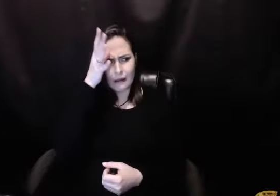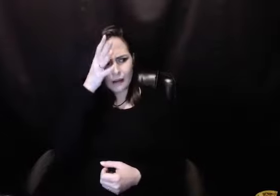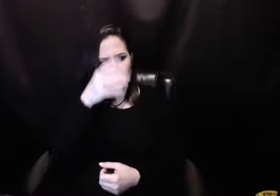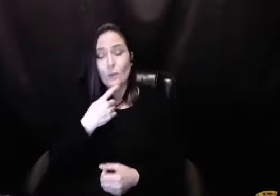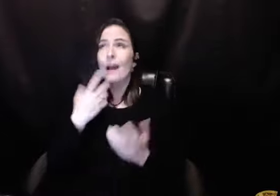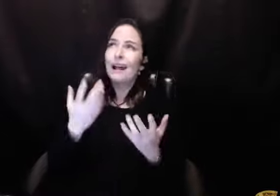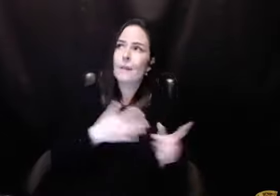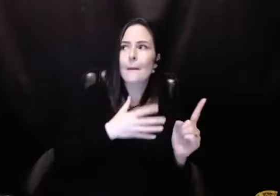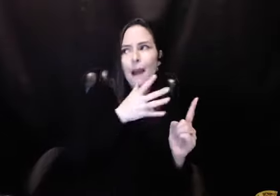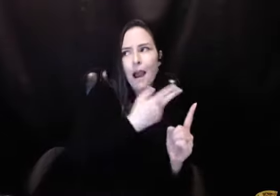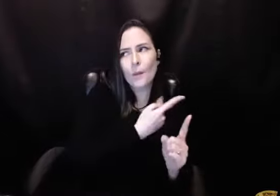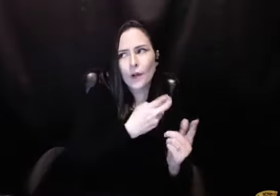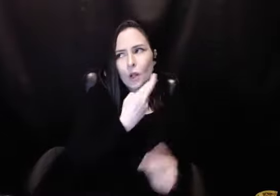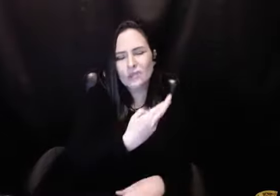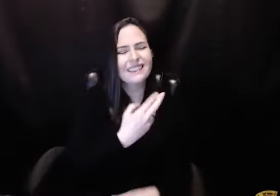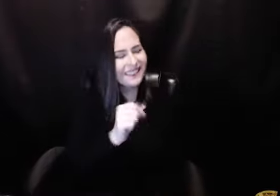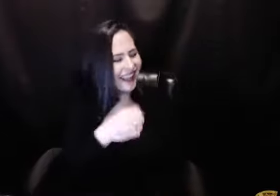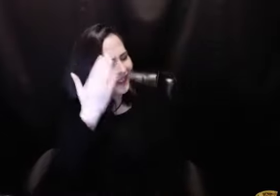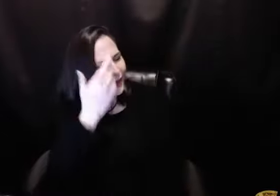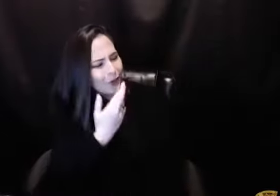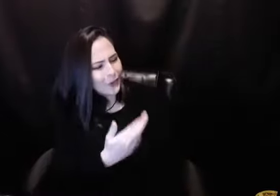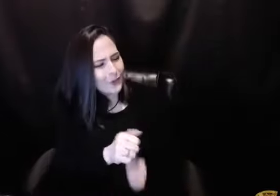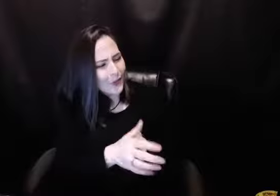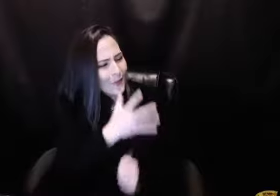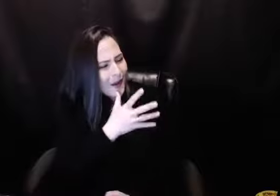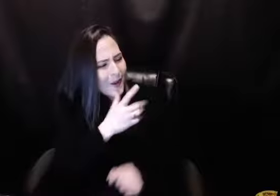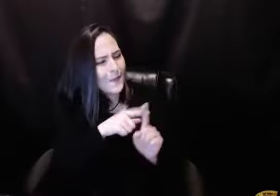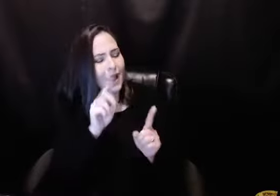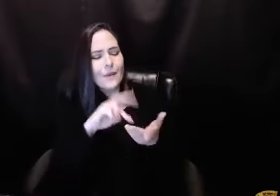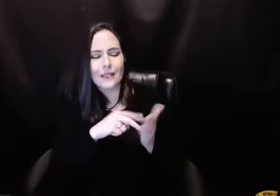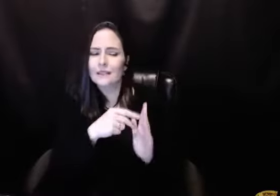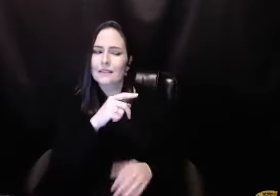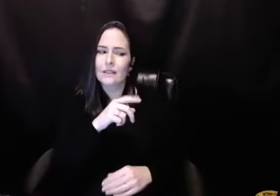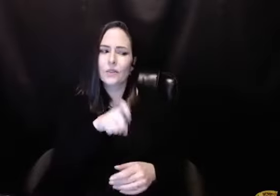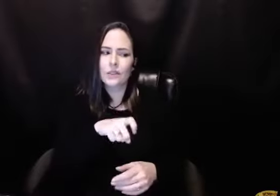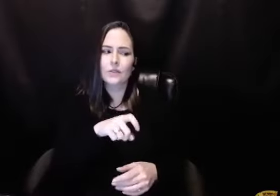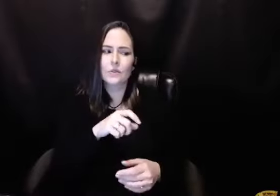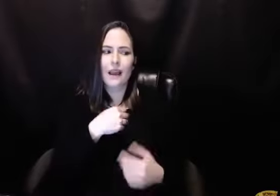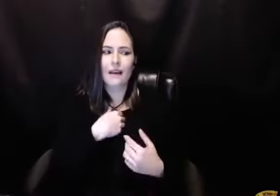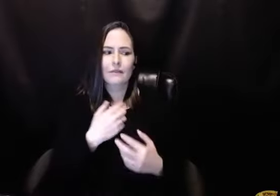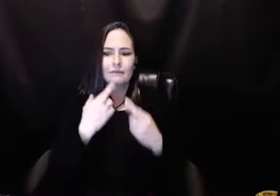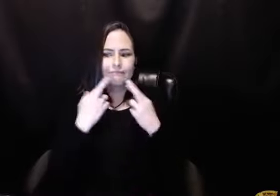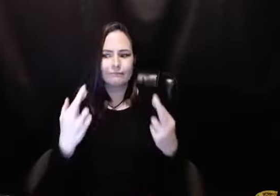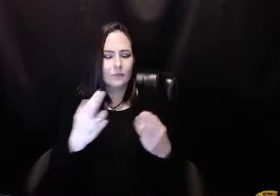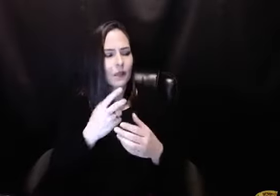I said, how come? And he said, well, you know, mom. And I said, yeah, I know you're real close to your mom. But I said, once again,